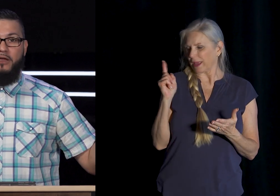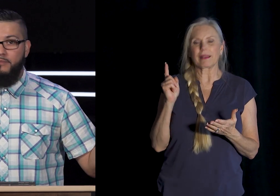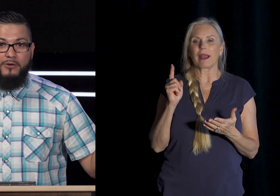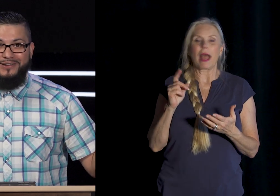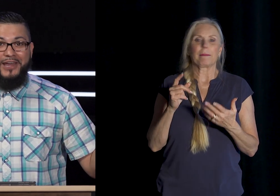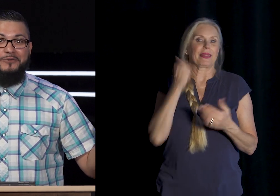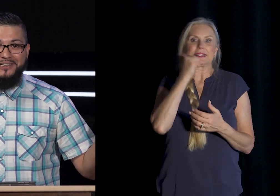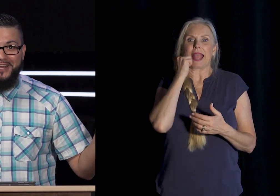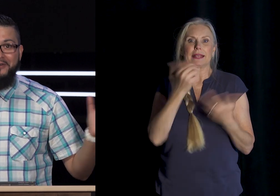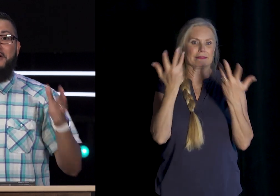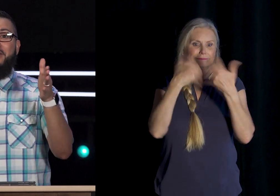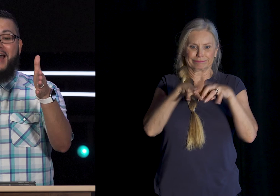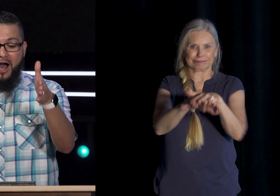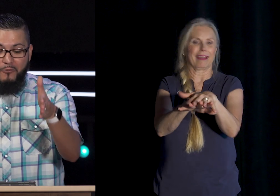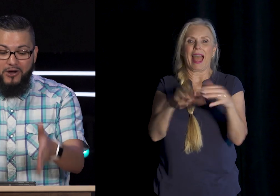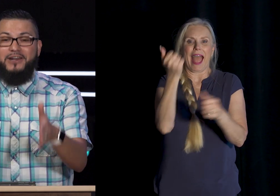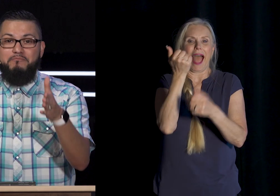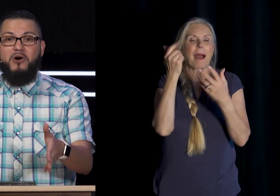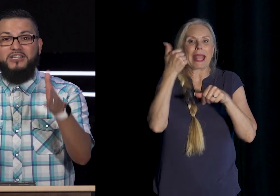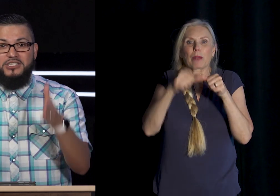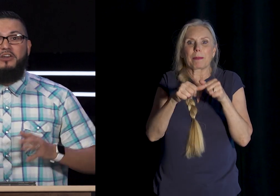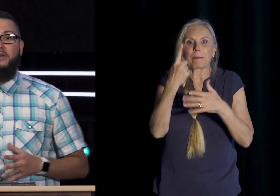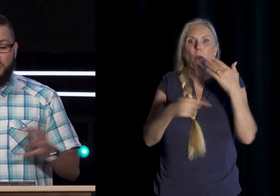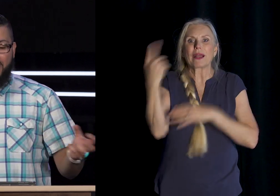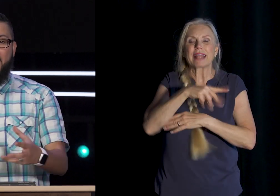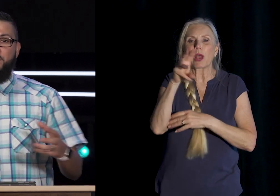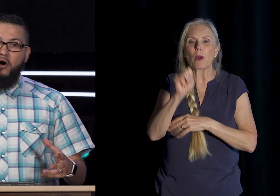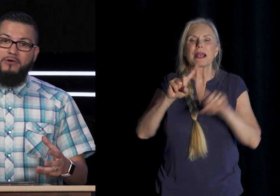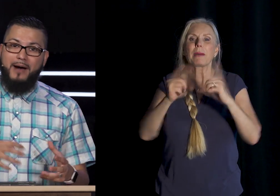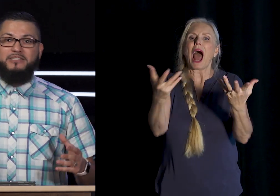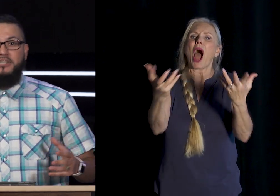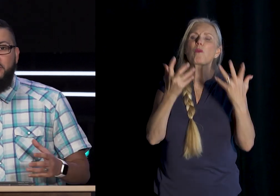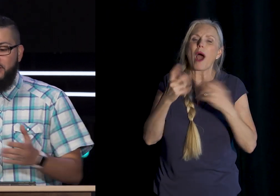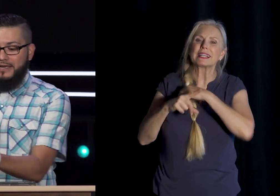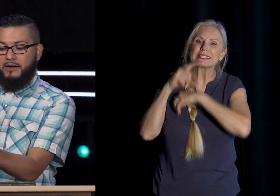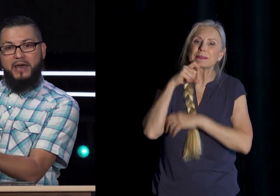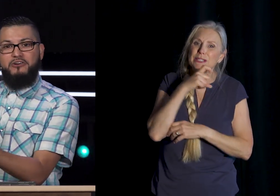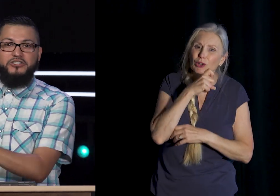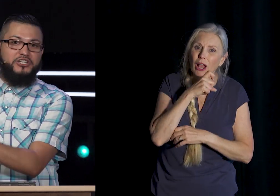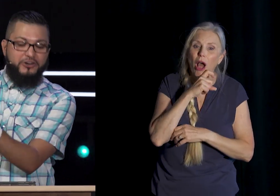Can't Remember What Day It Was Now But I Wanted A Bowl Of Cereal So I Got The Bowl Got My Cereal Got A Pound Of Sugar